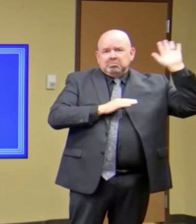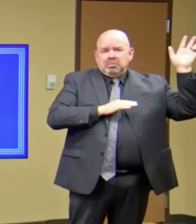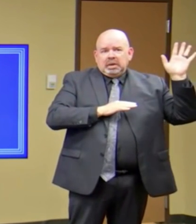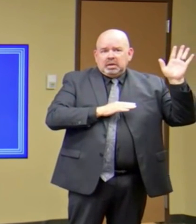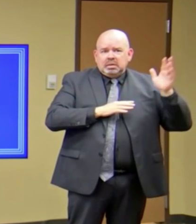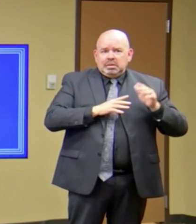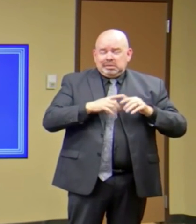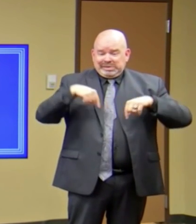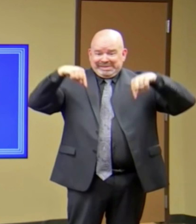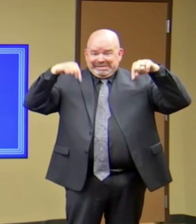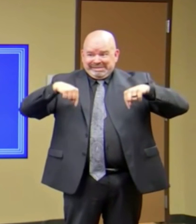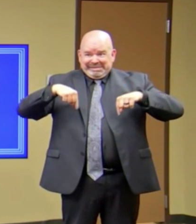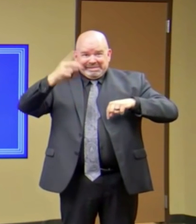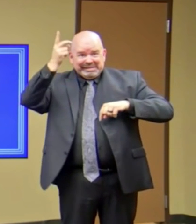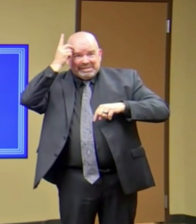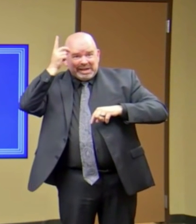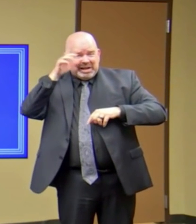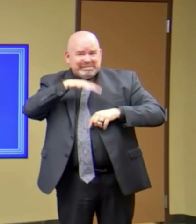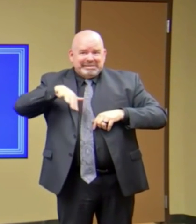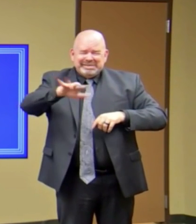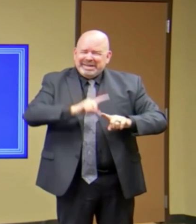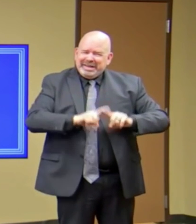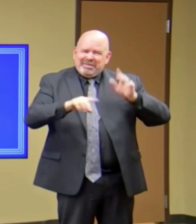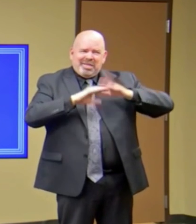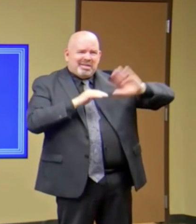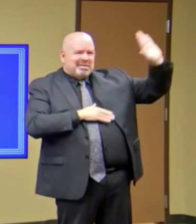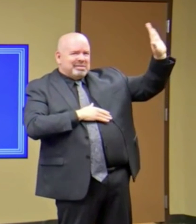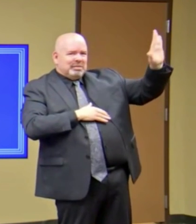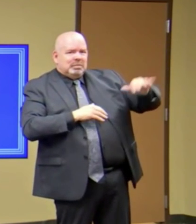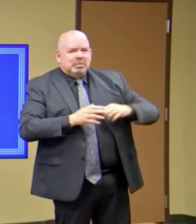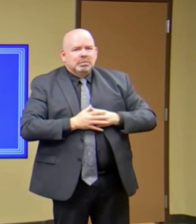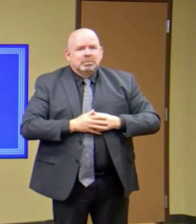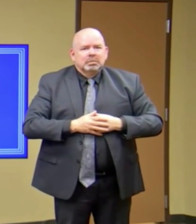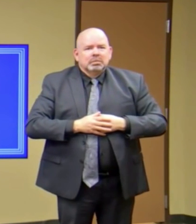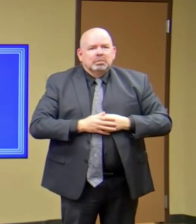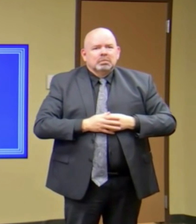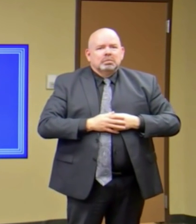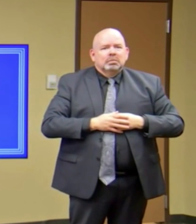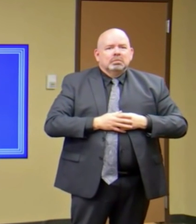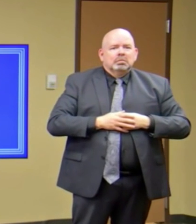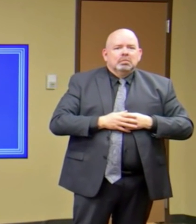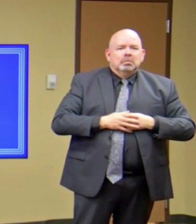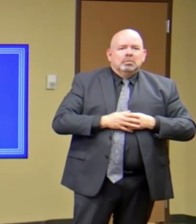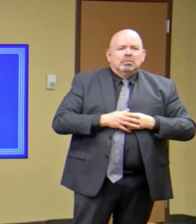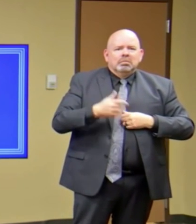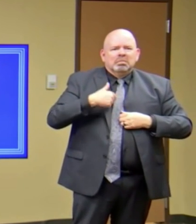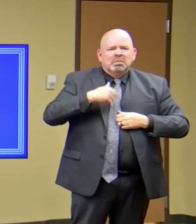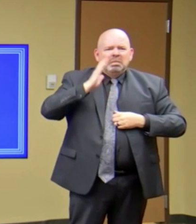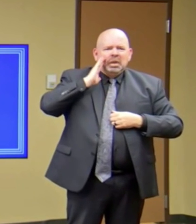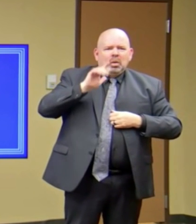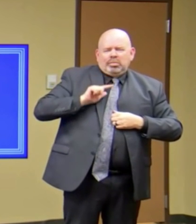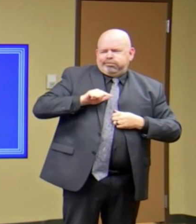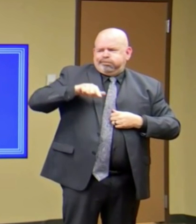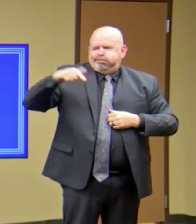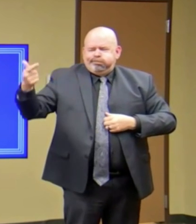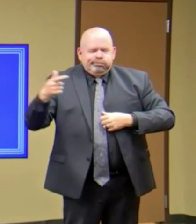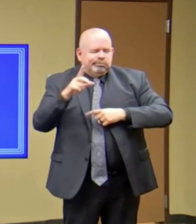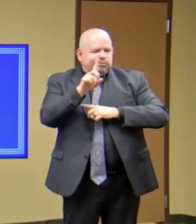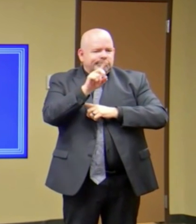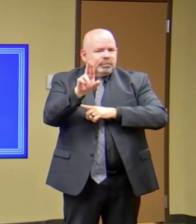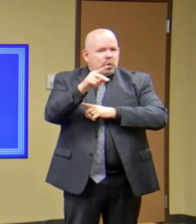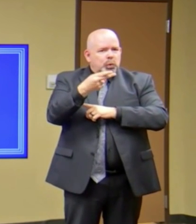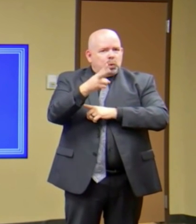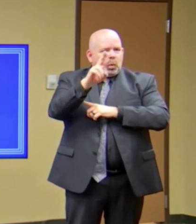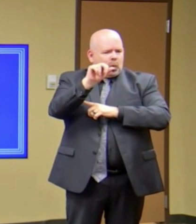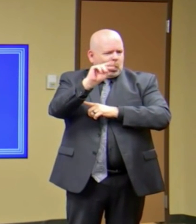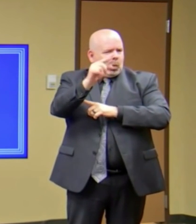Our part, you know, what we'll do there, and I'll let Phil talk in a moment about things that are going on in our long-term care facilities. I want to say